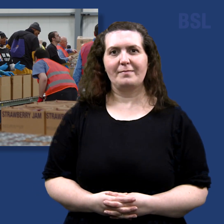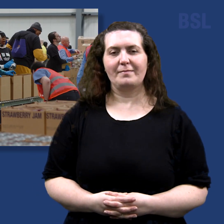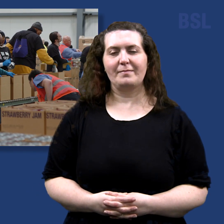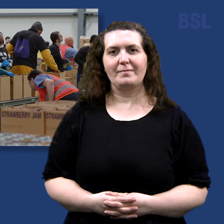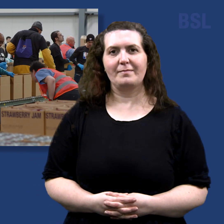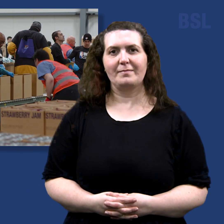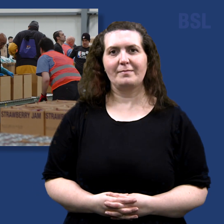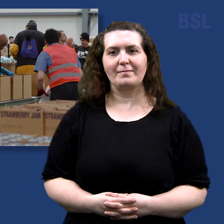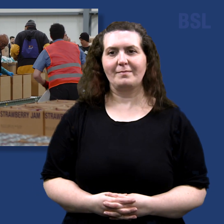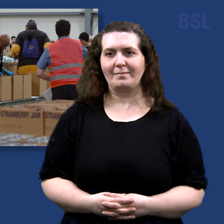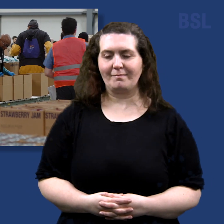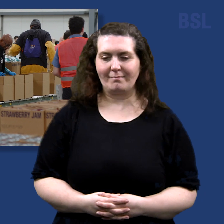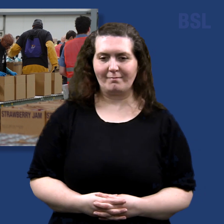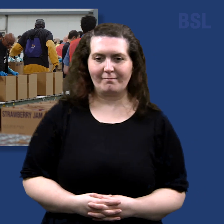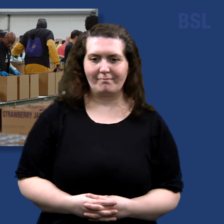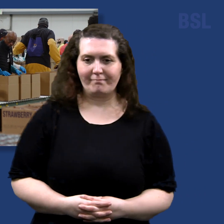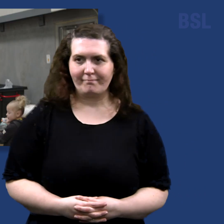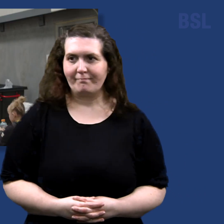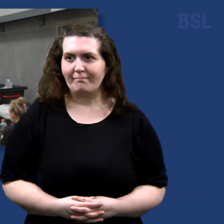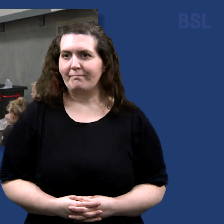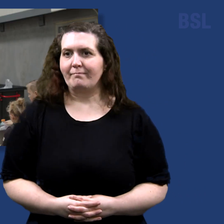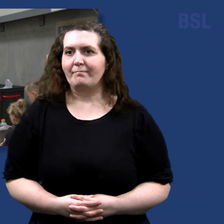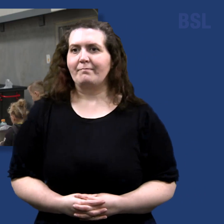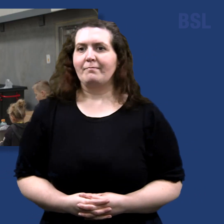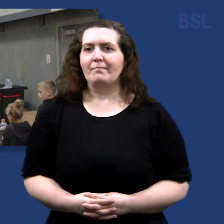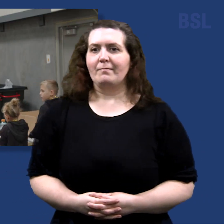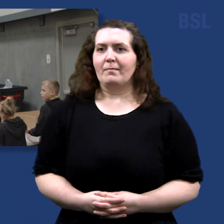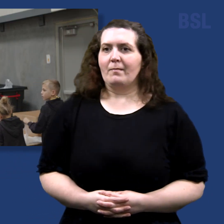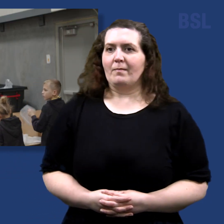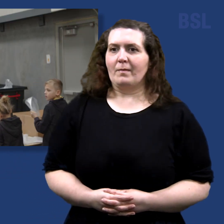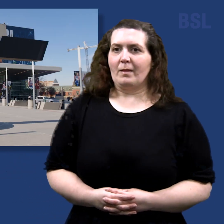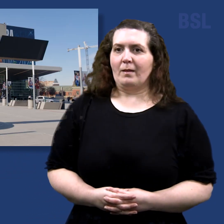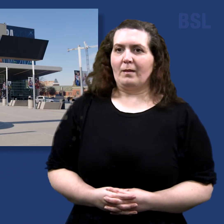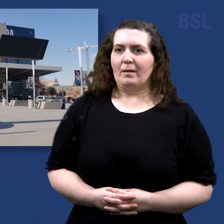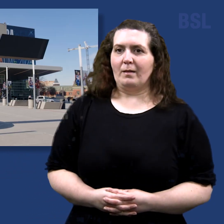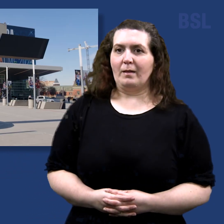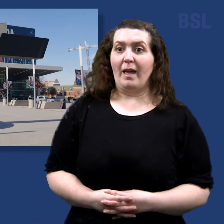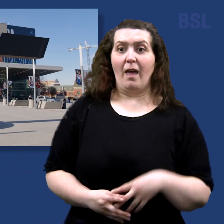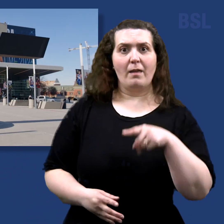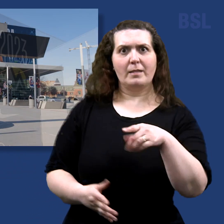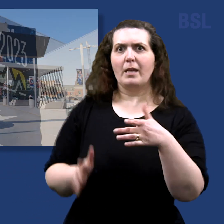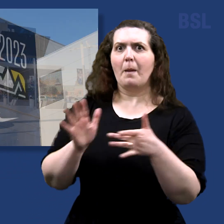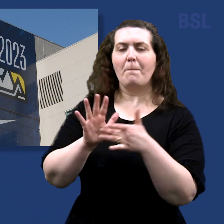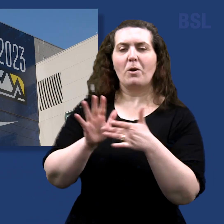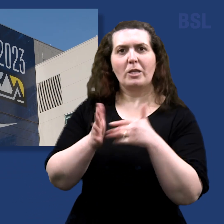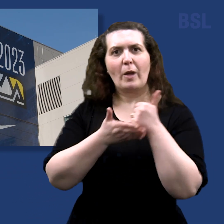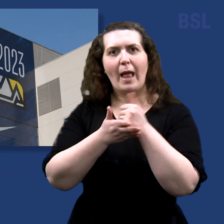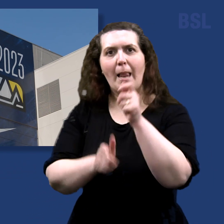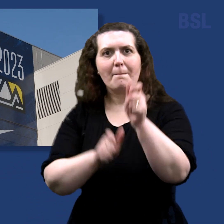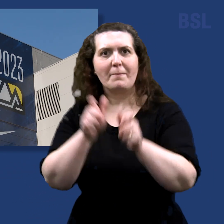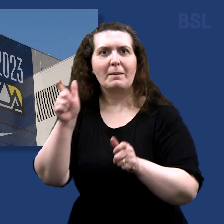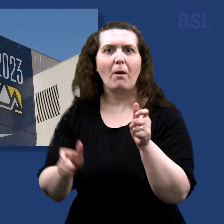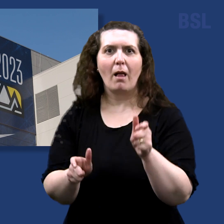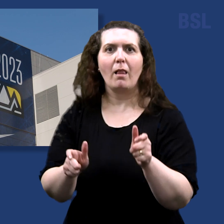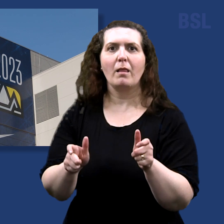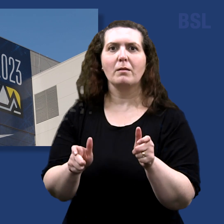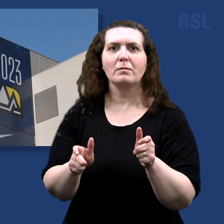This is important to me. To be able to help people that are less fortunate, I think it means a lot. When we come back, the All-Star Game in Salt Lake City